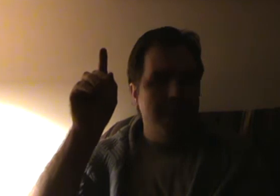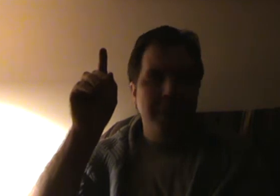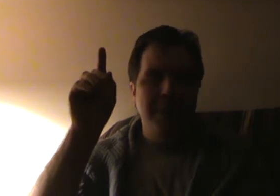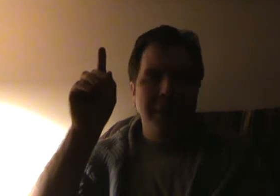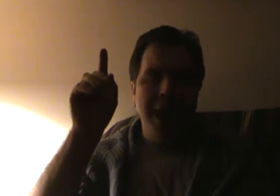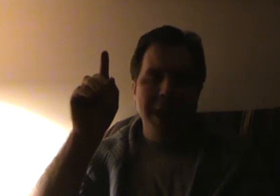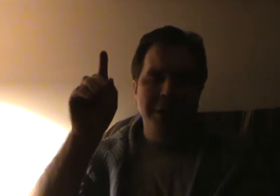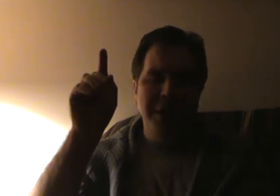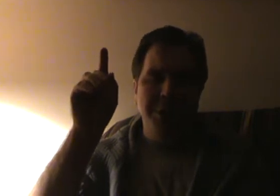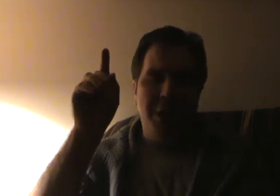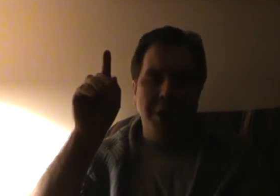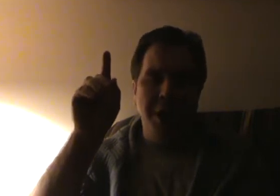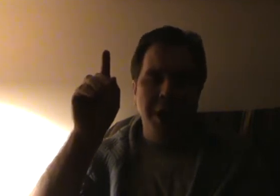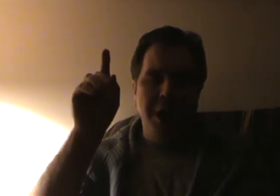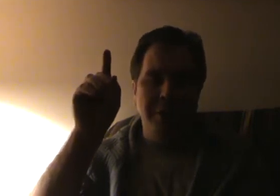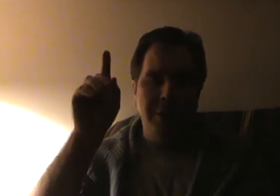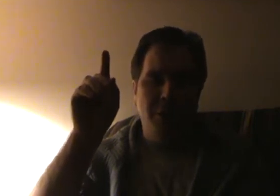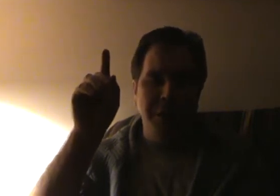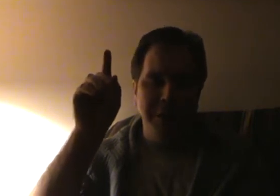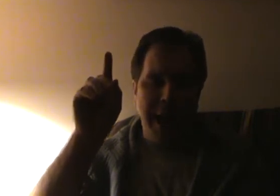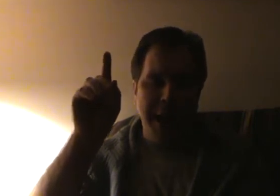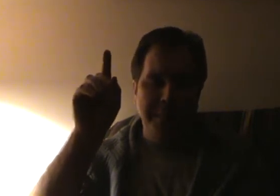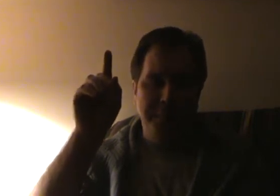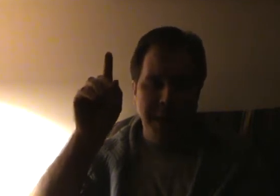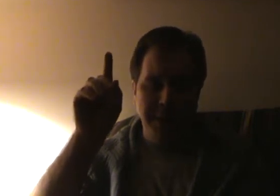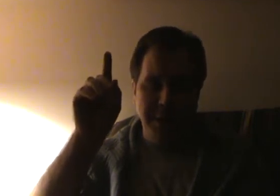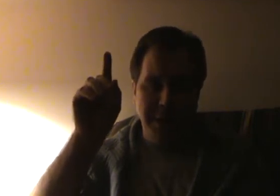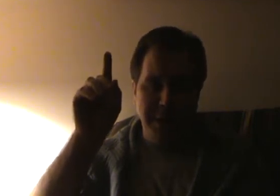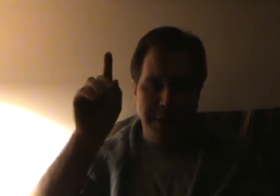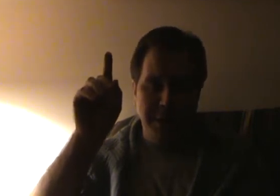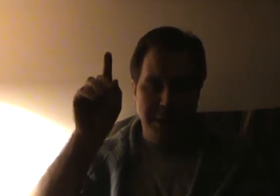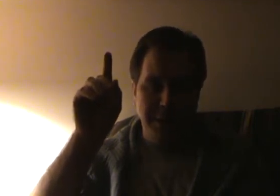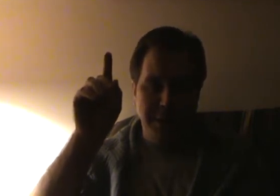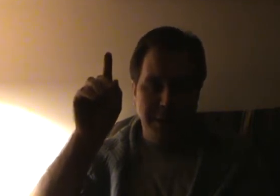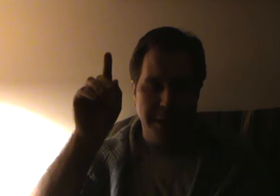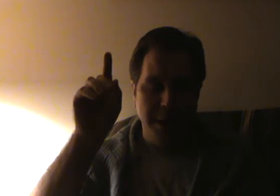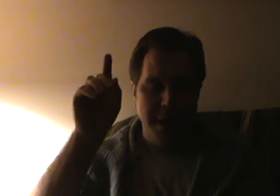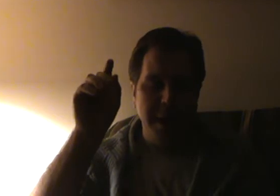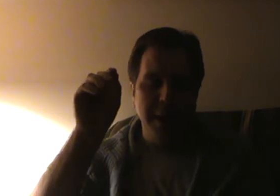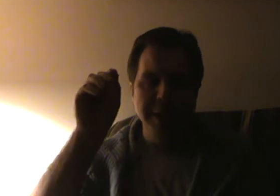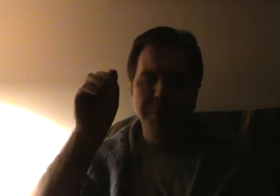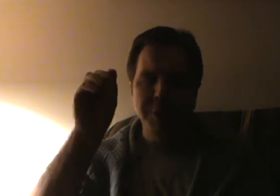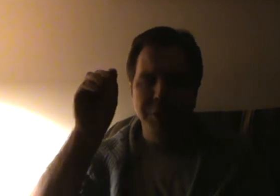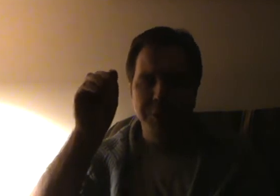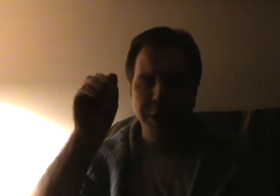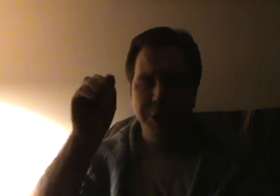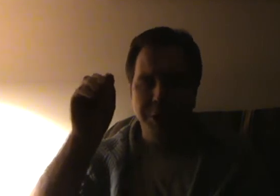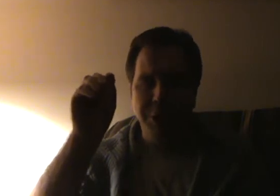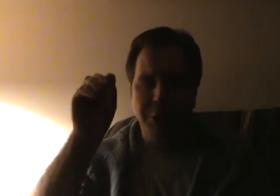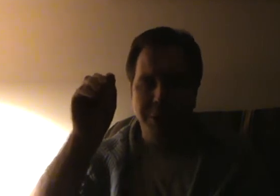The atheists are none of your damn business. And as much as you teach your children,